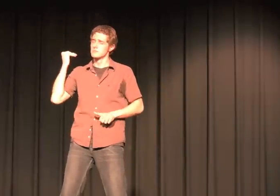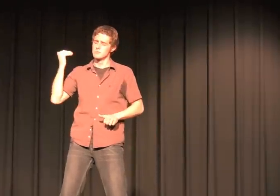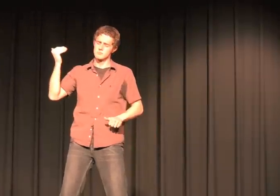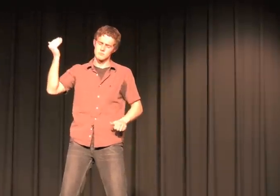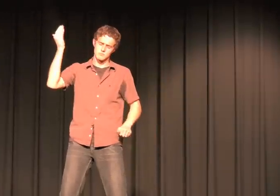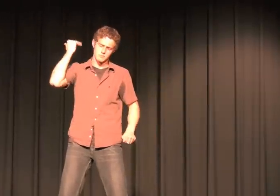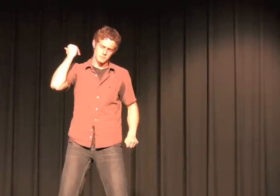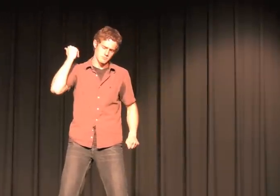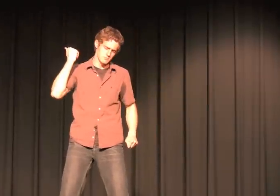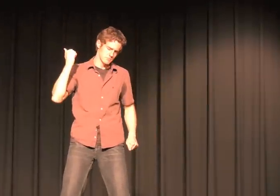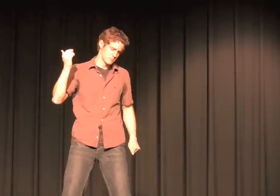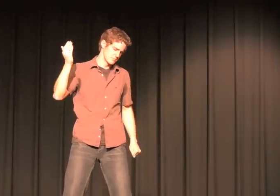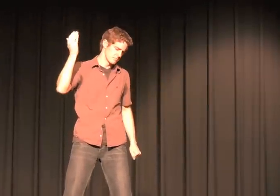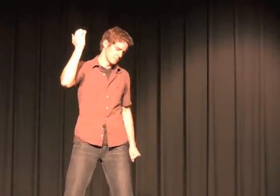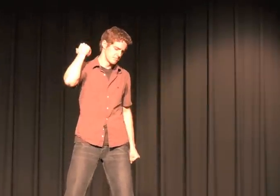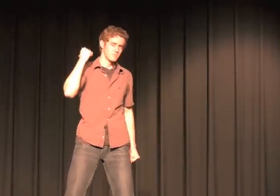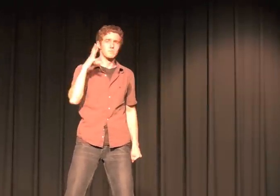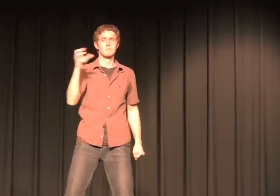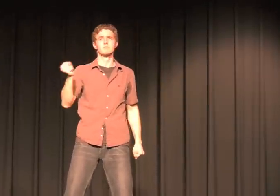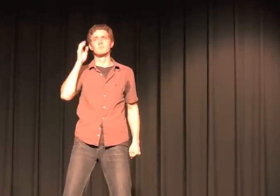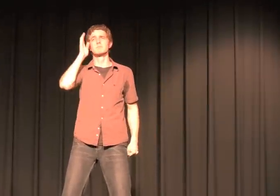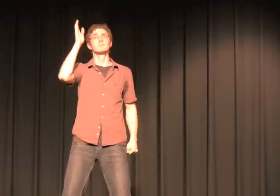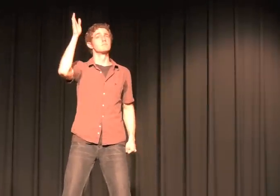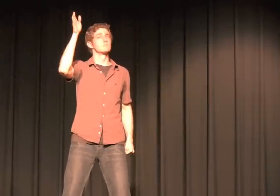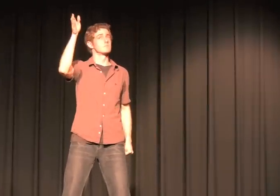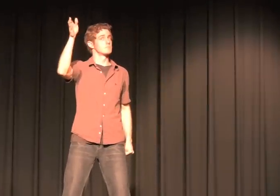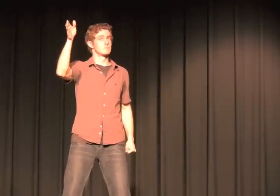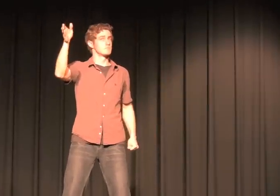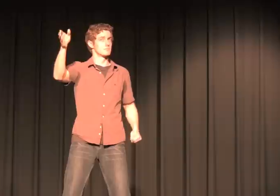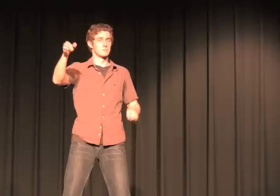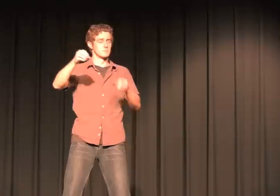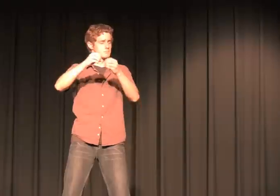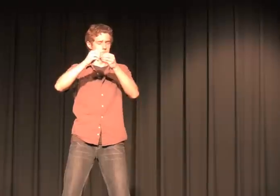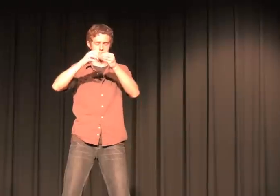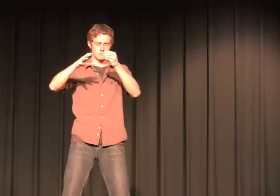And what can never be